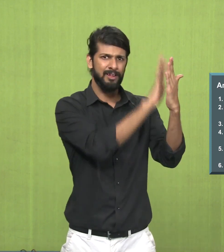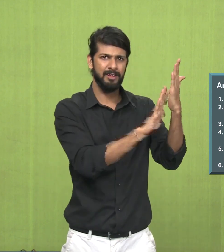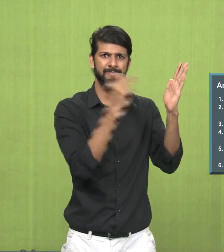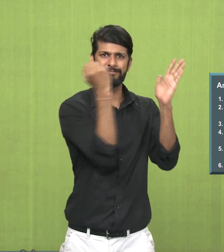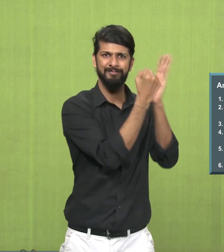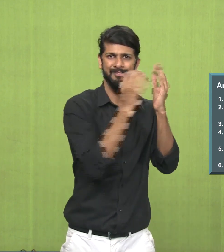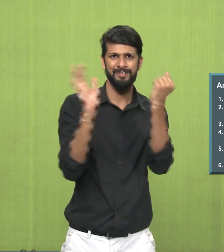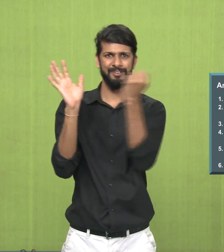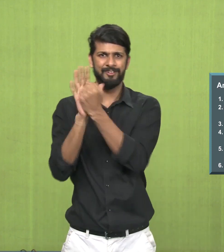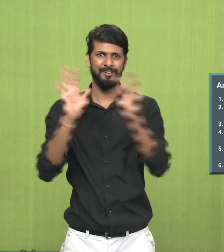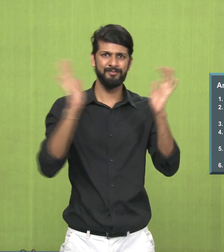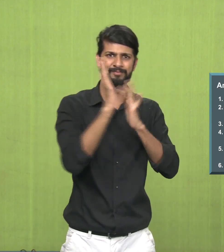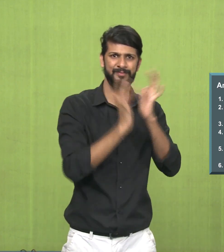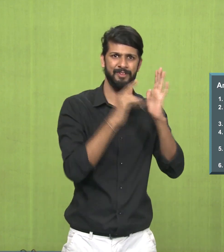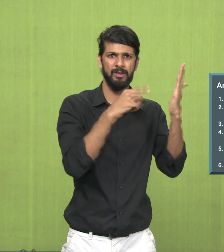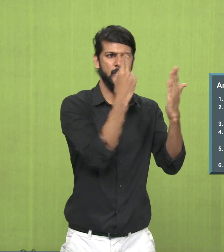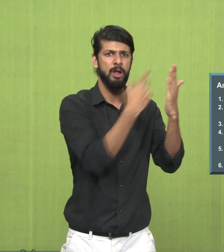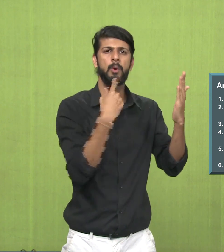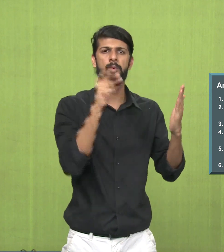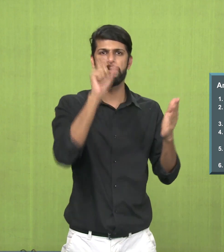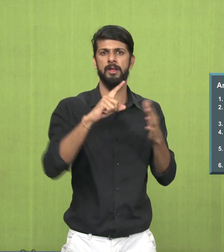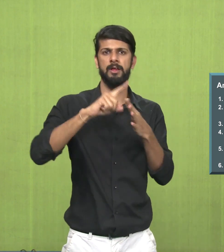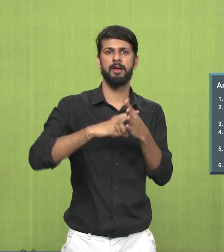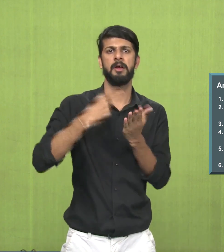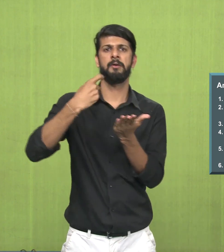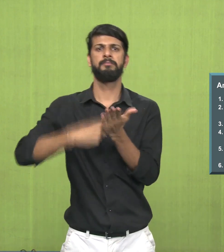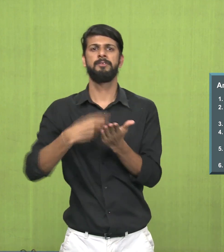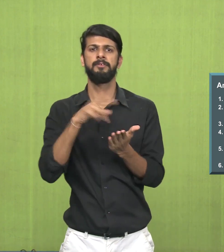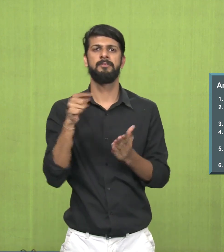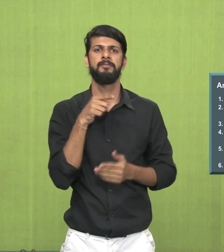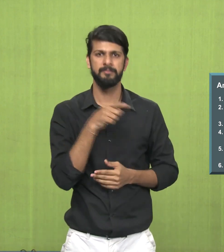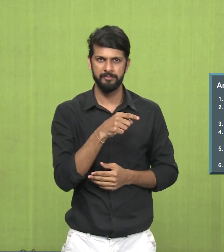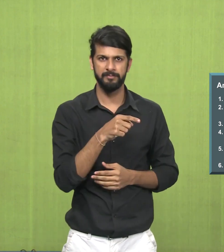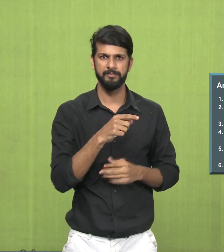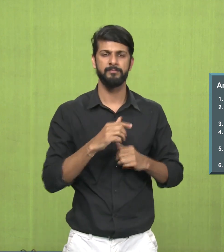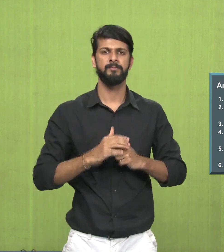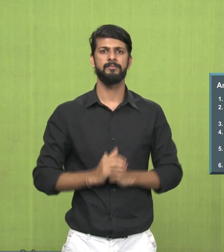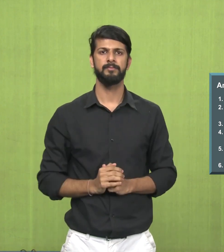Answer number the artist of the painting is Jamini Roy.